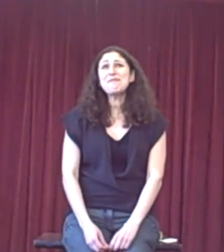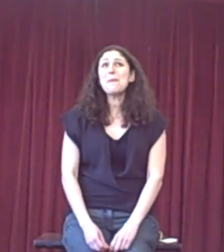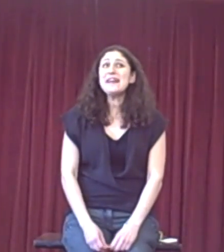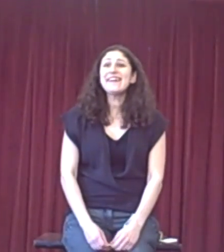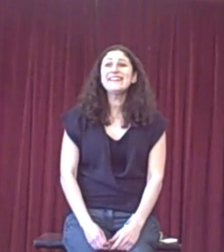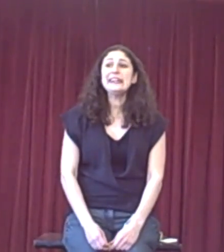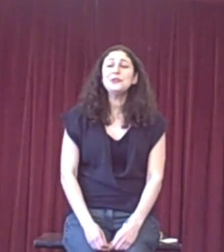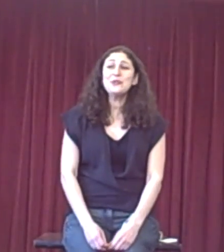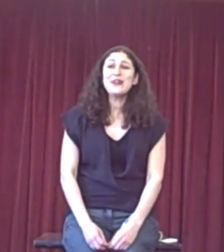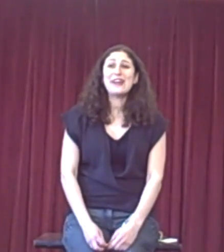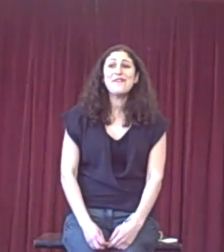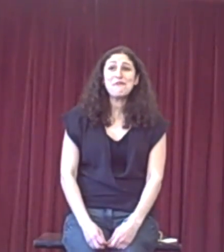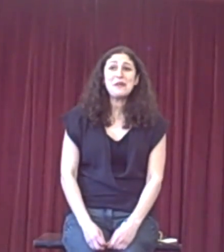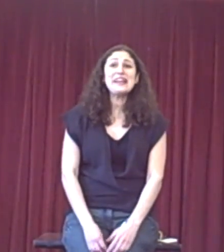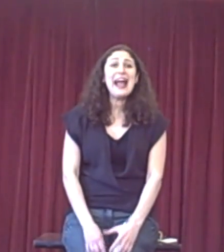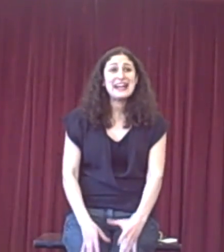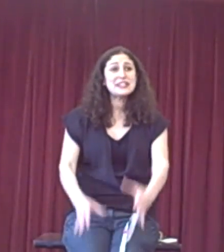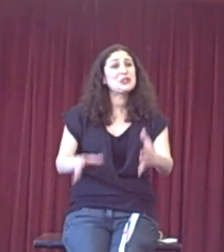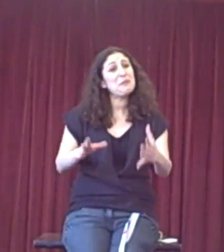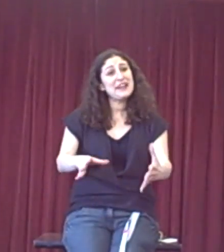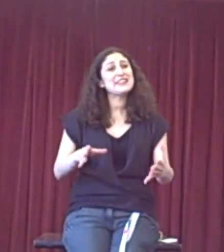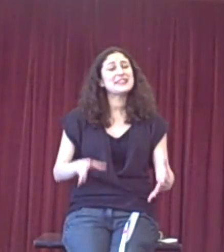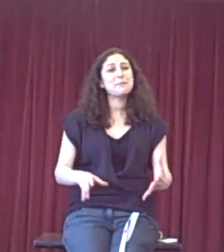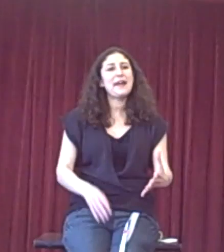probably can't ignore it if it really has dominated the debate.